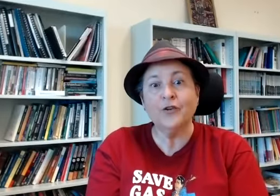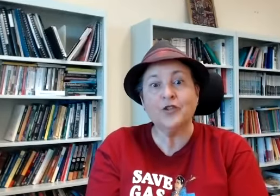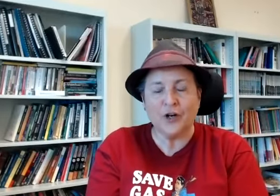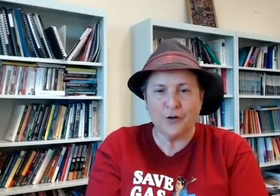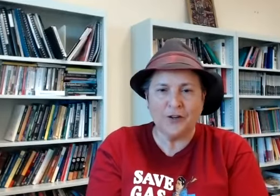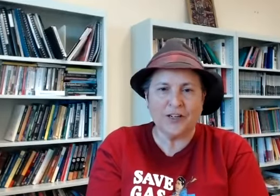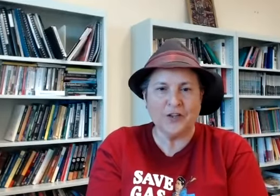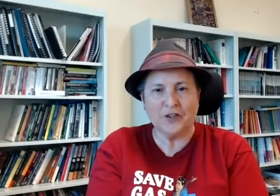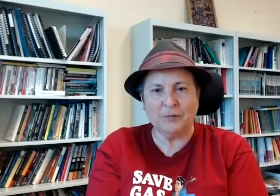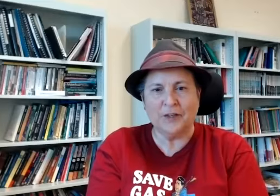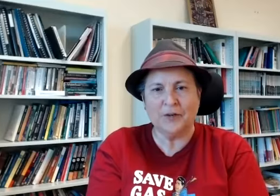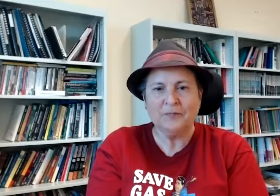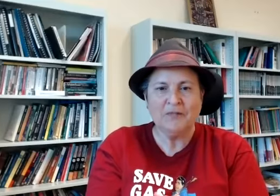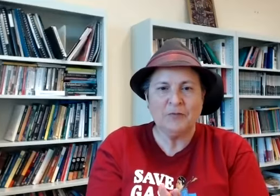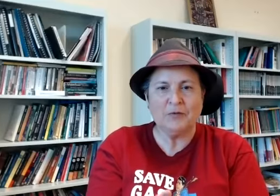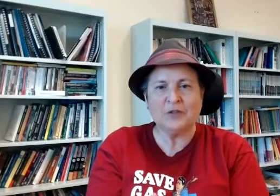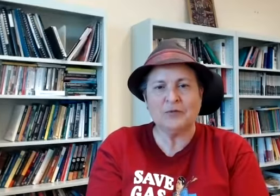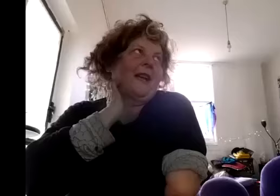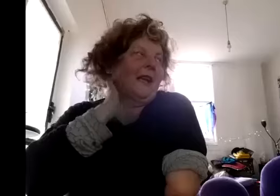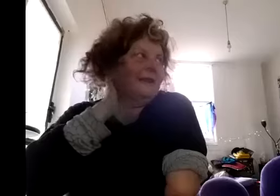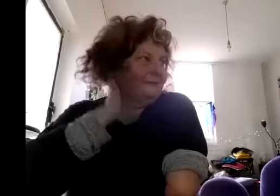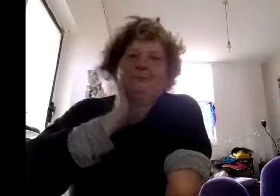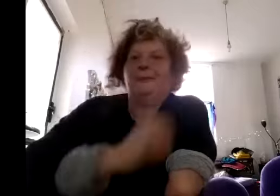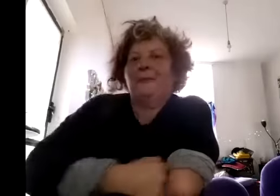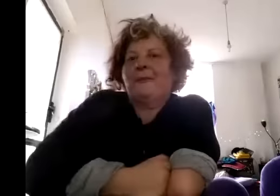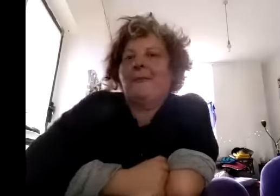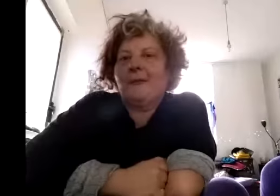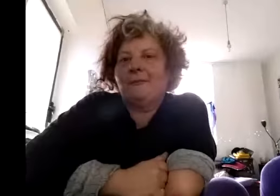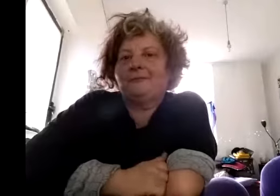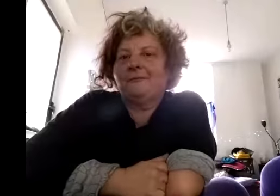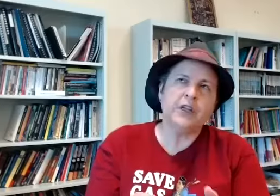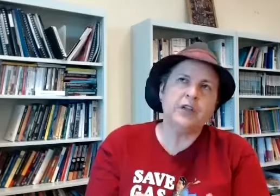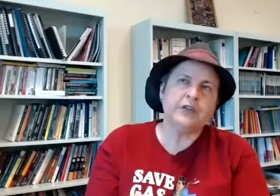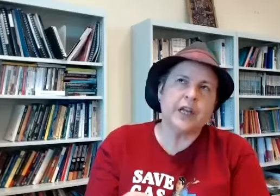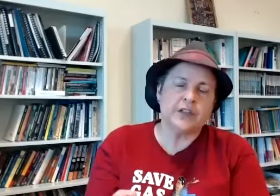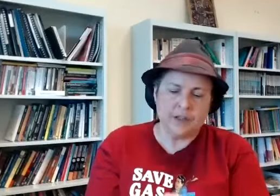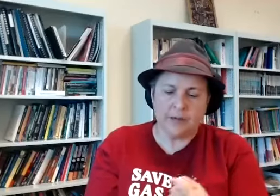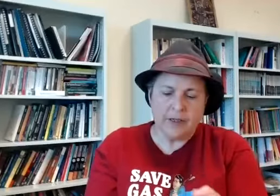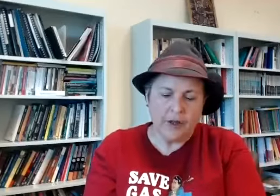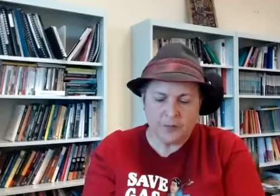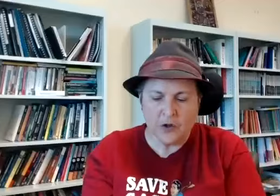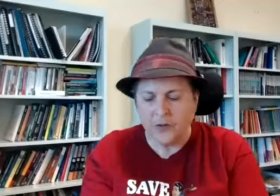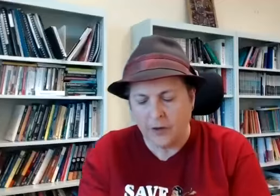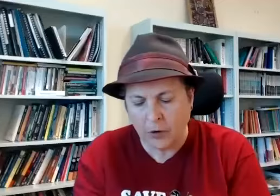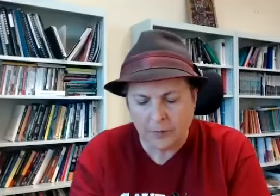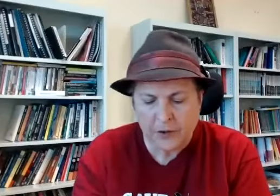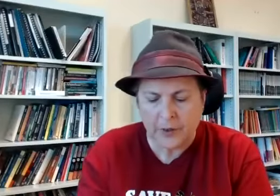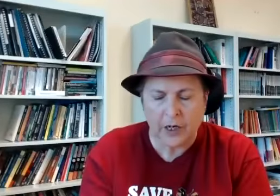show around the country oh didn't i love that which would be amazing but i mean from what you're saying and certainly being you know observing what you've been doing over